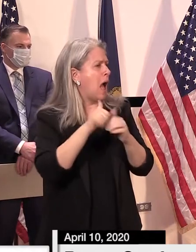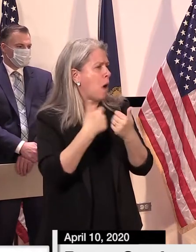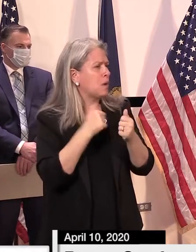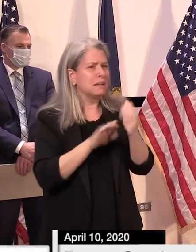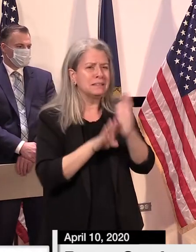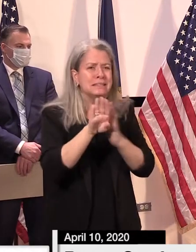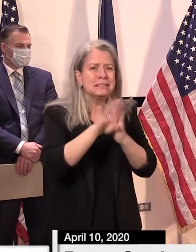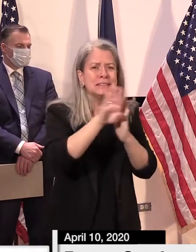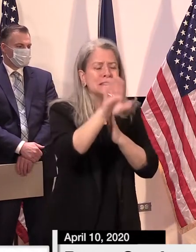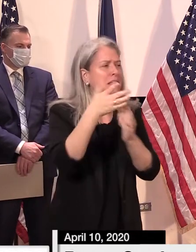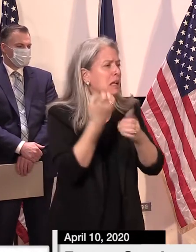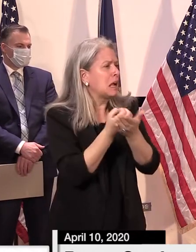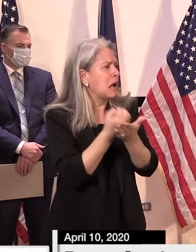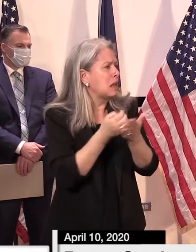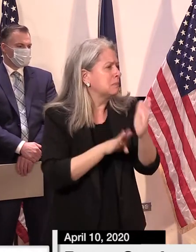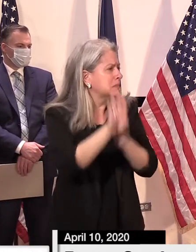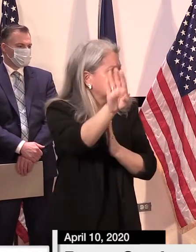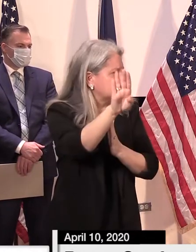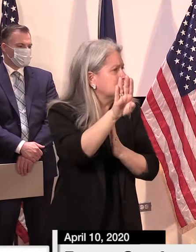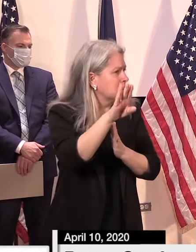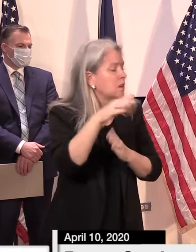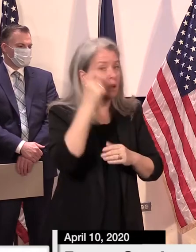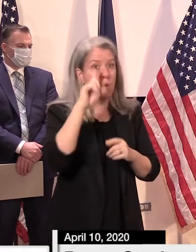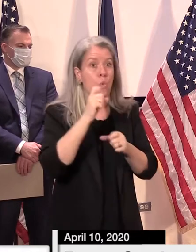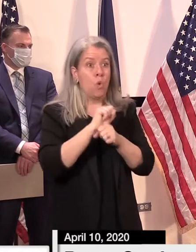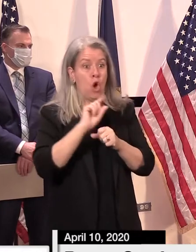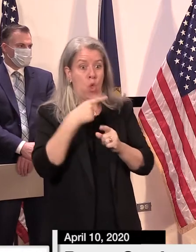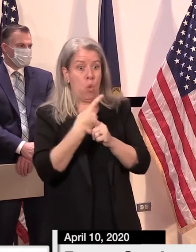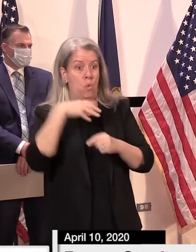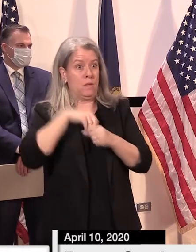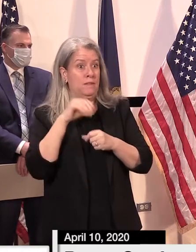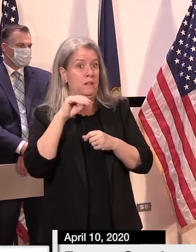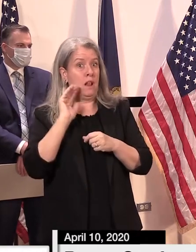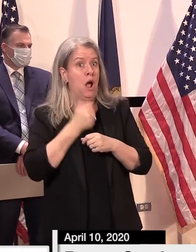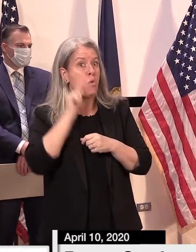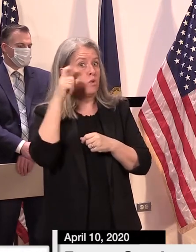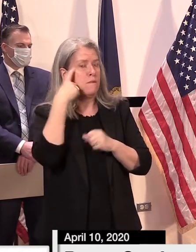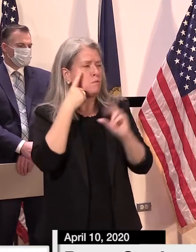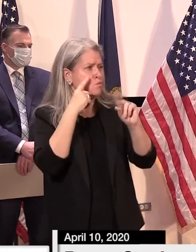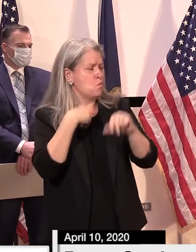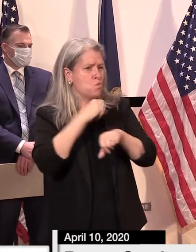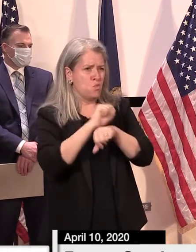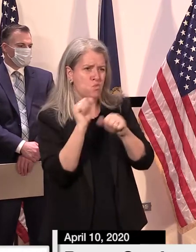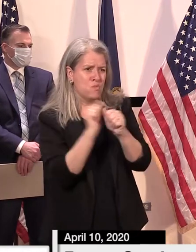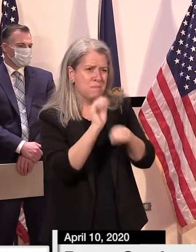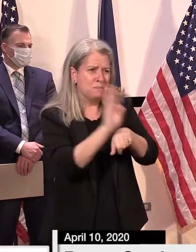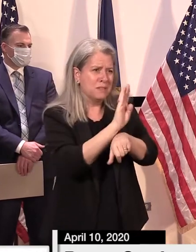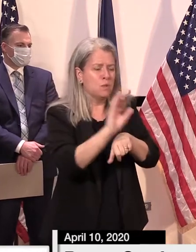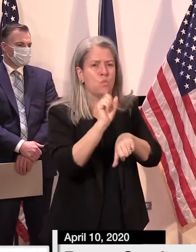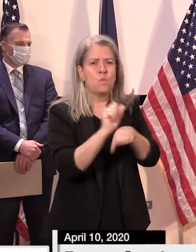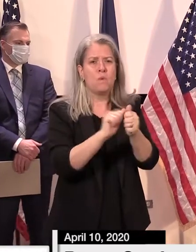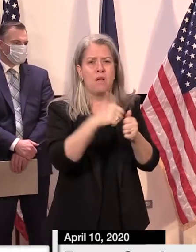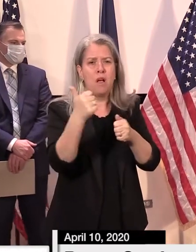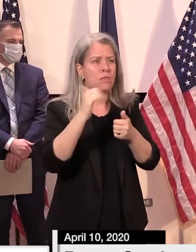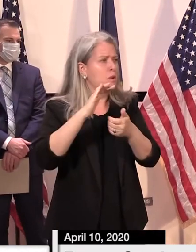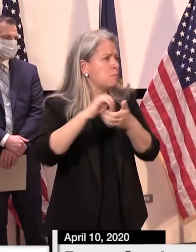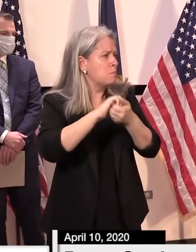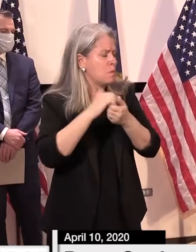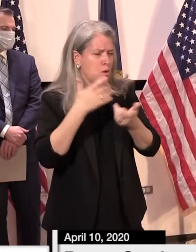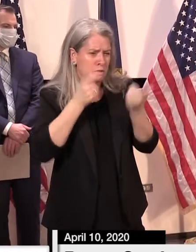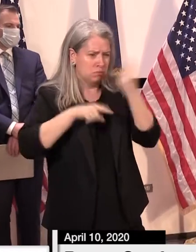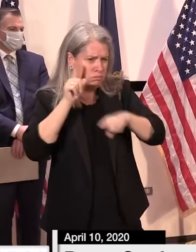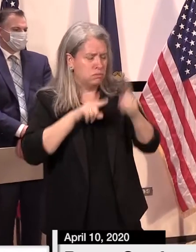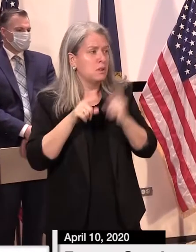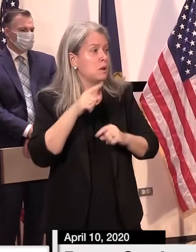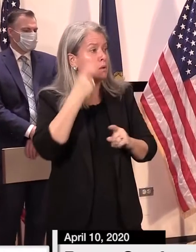Department of Labor, with the support of several other partners, continues to work through the backlog of UI claims so